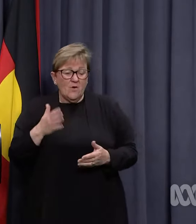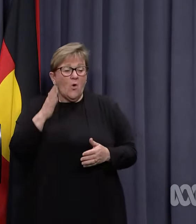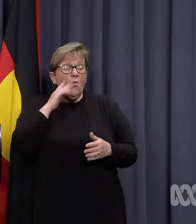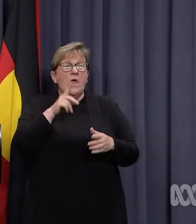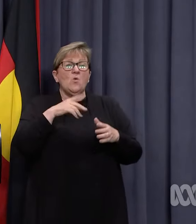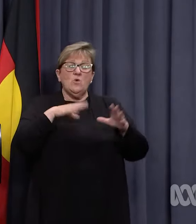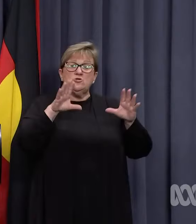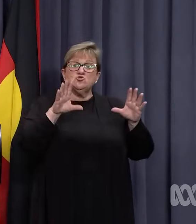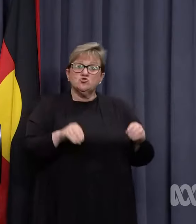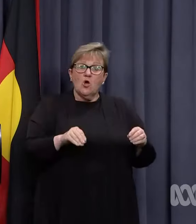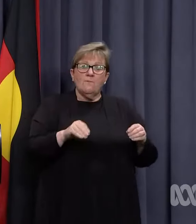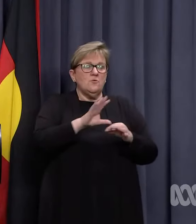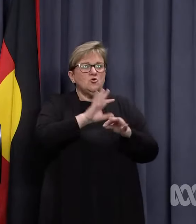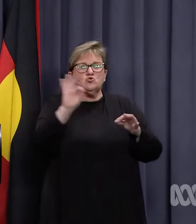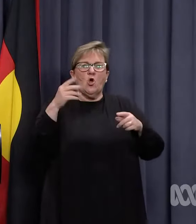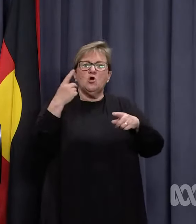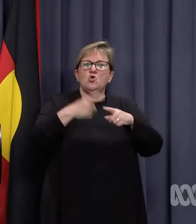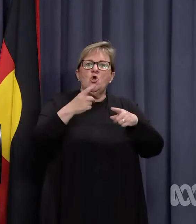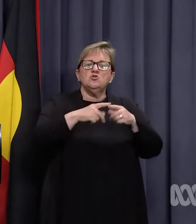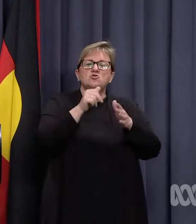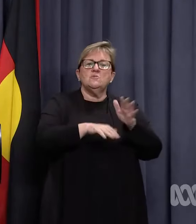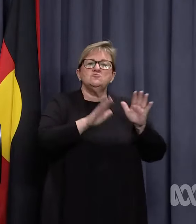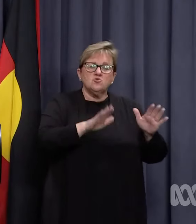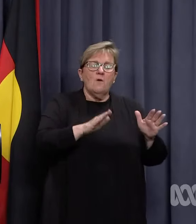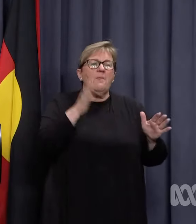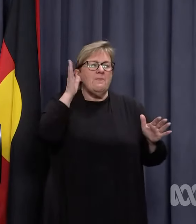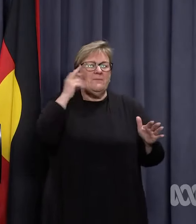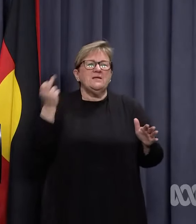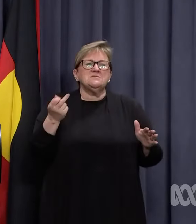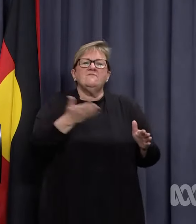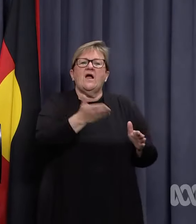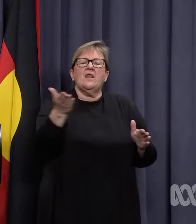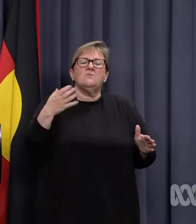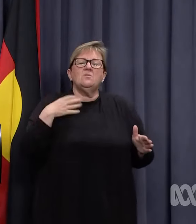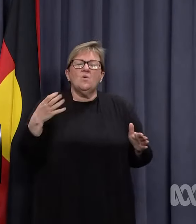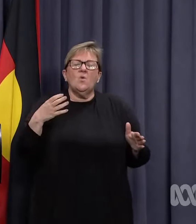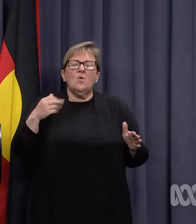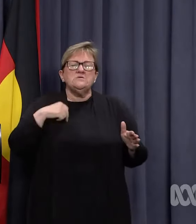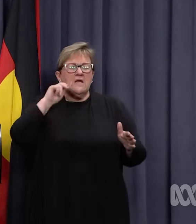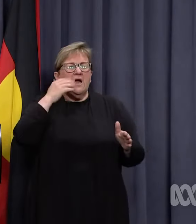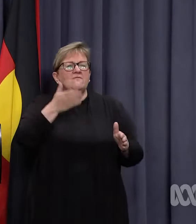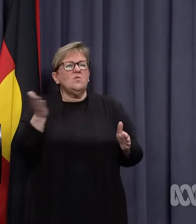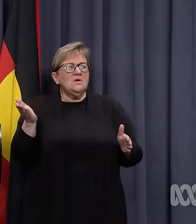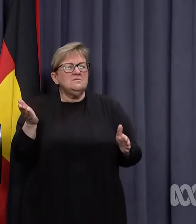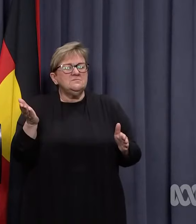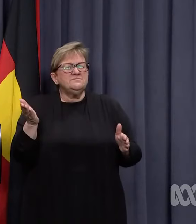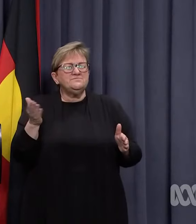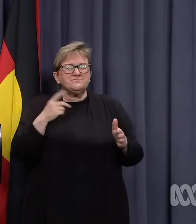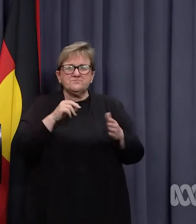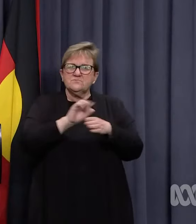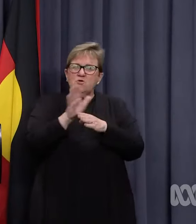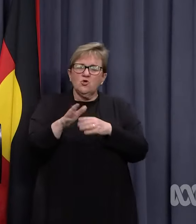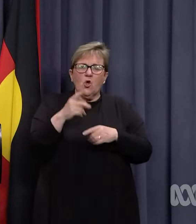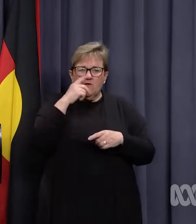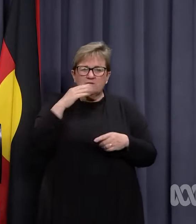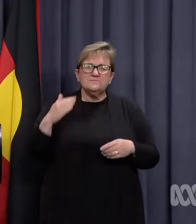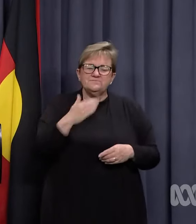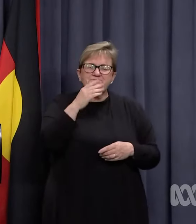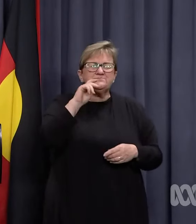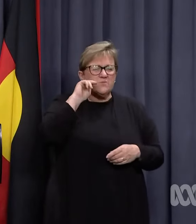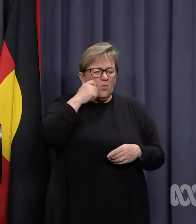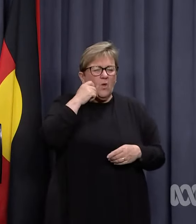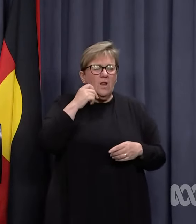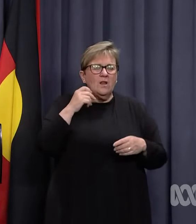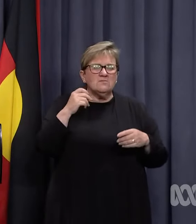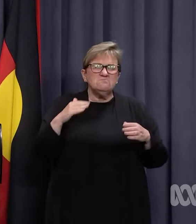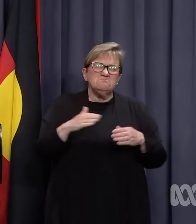that elective surgery for non-urgent stops, that will free up those beds and those staff. And as we see the increase in COVID patients, which we